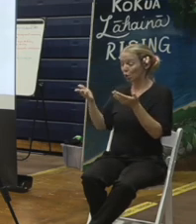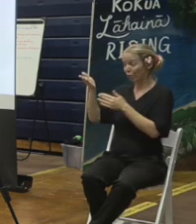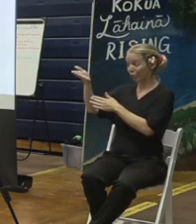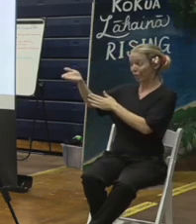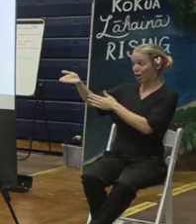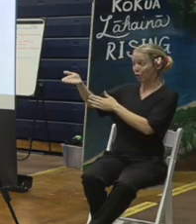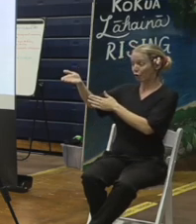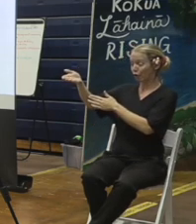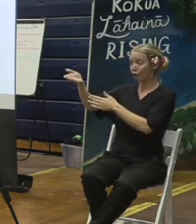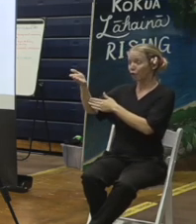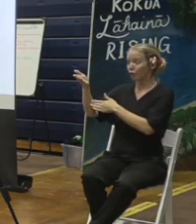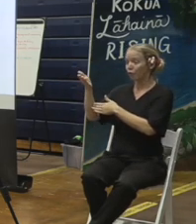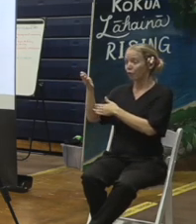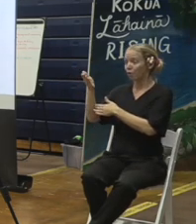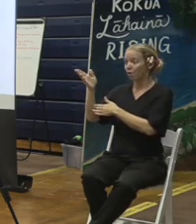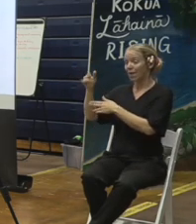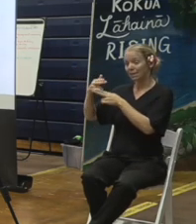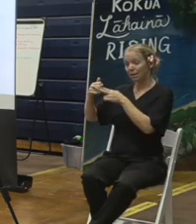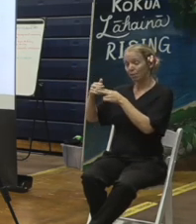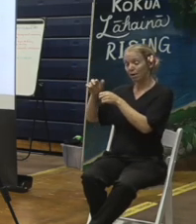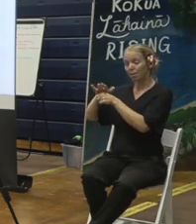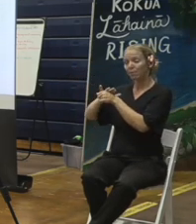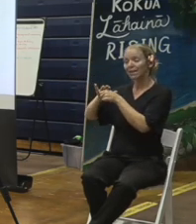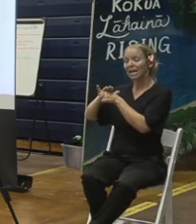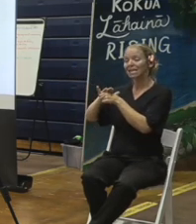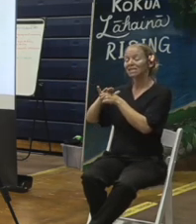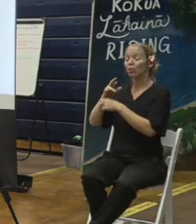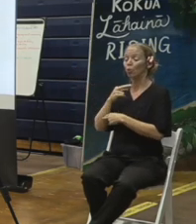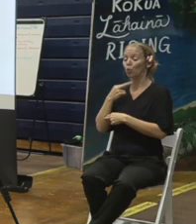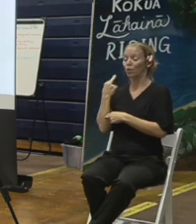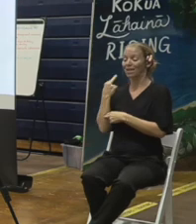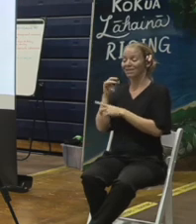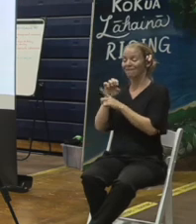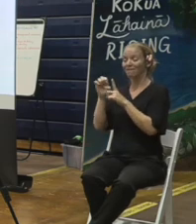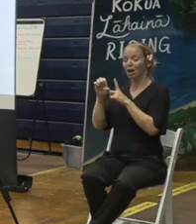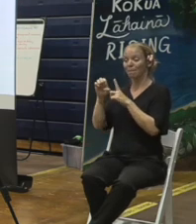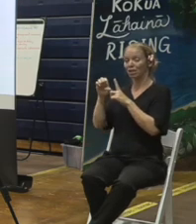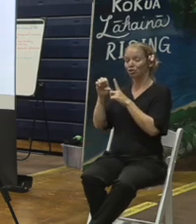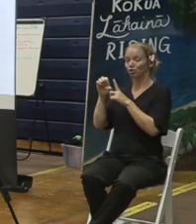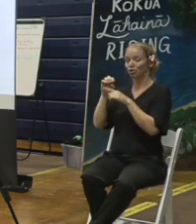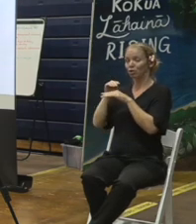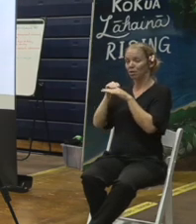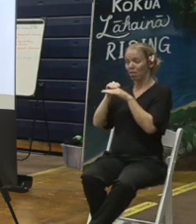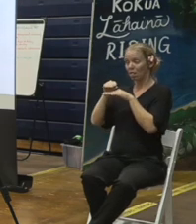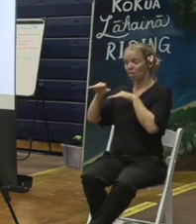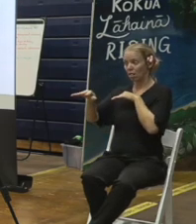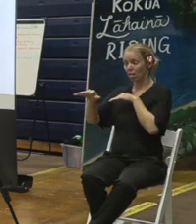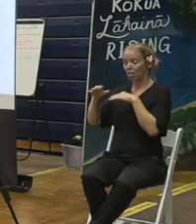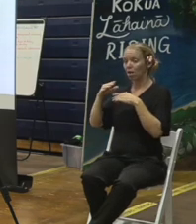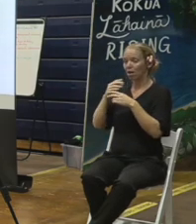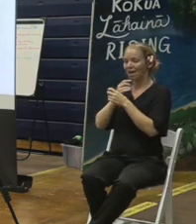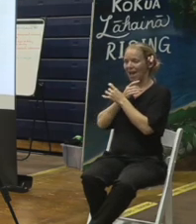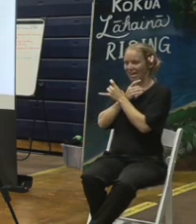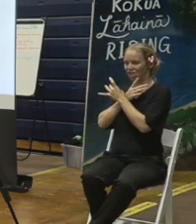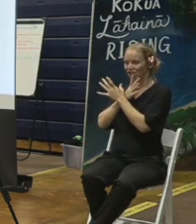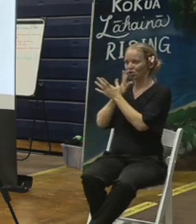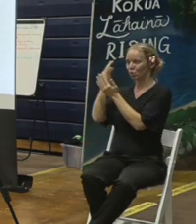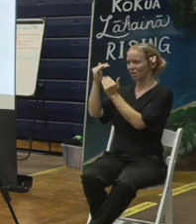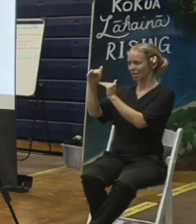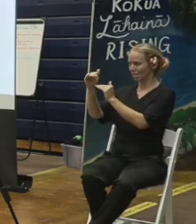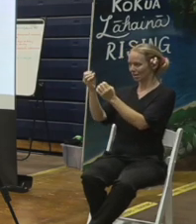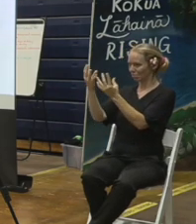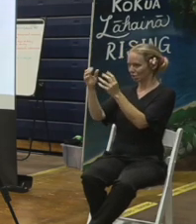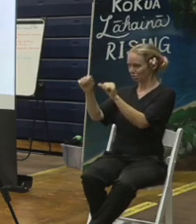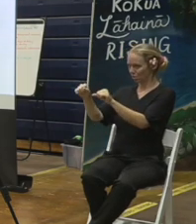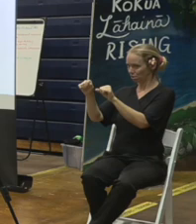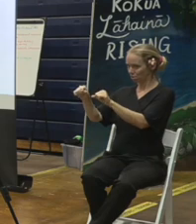risks for it to cause additional environmental hazard are mitigated to the maximum extent possible and in accordance with all regulation